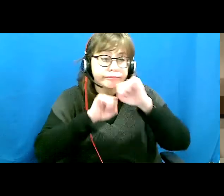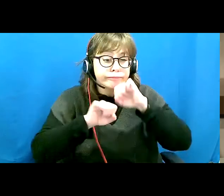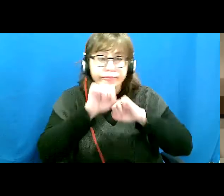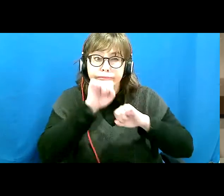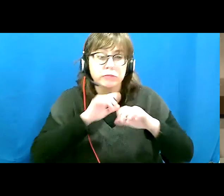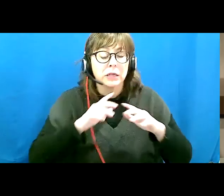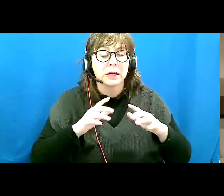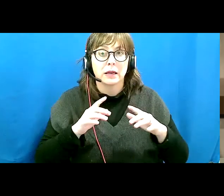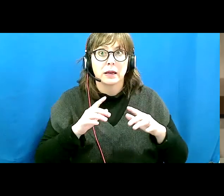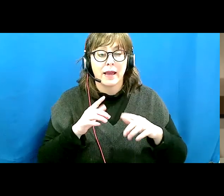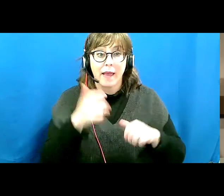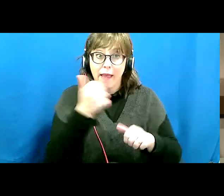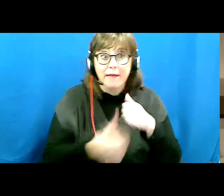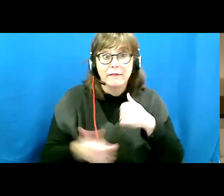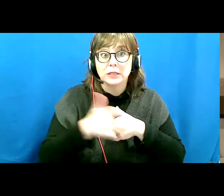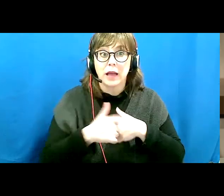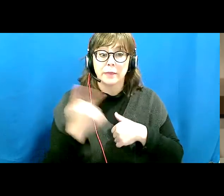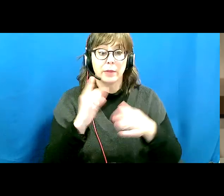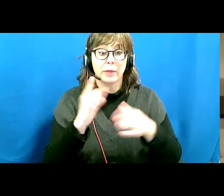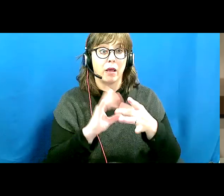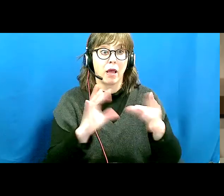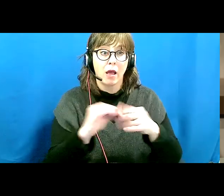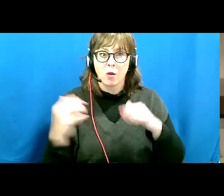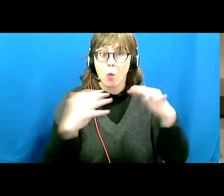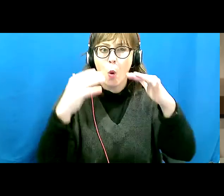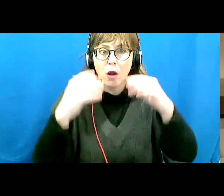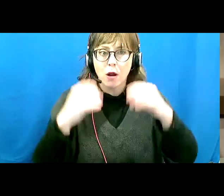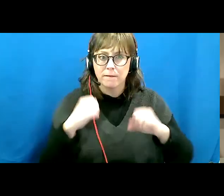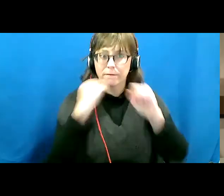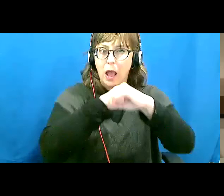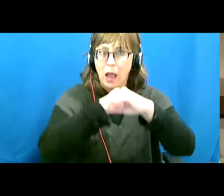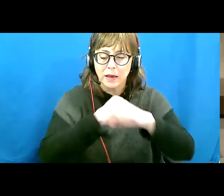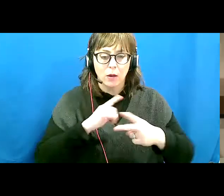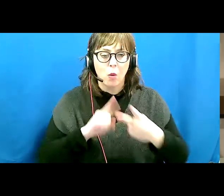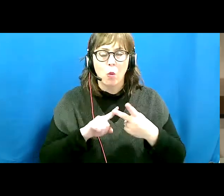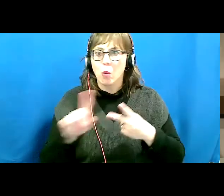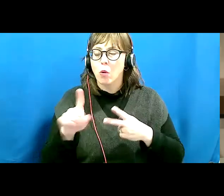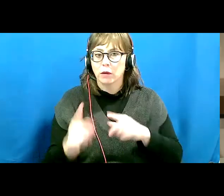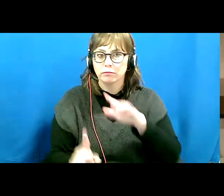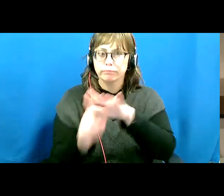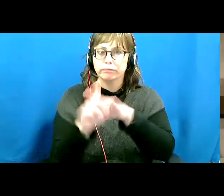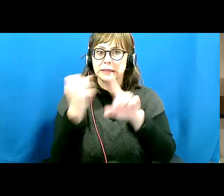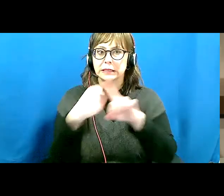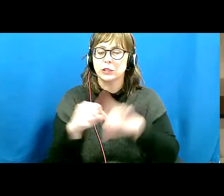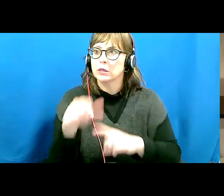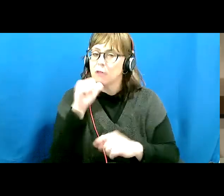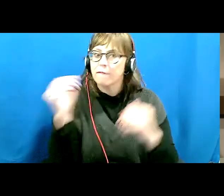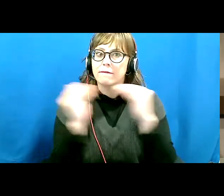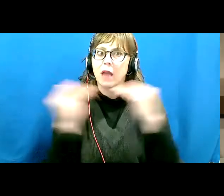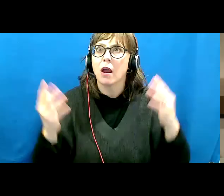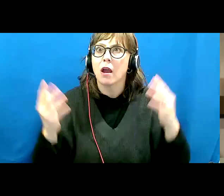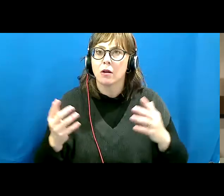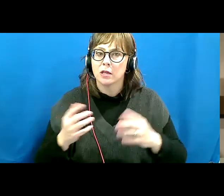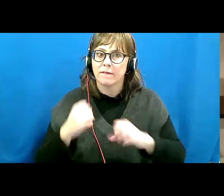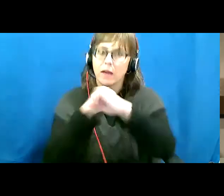time I hear an offensive comment or encounter a situation that is unjust. I would be spending all of my time